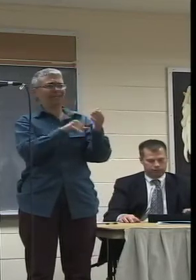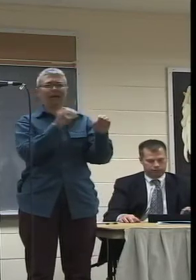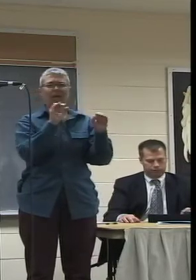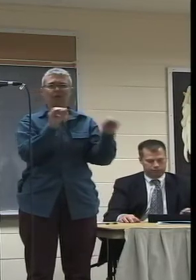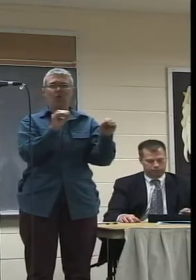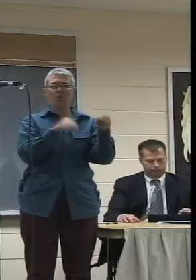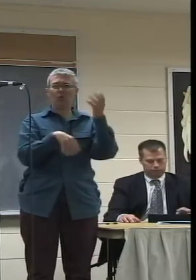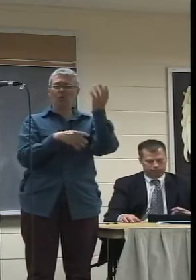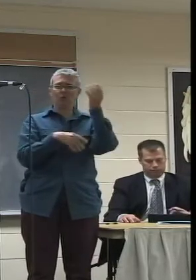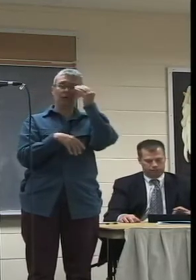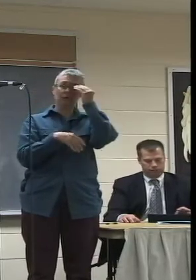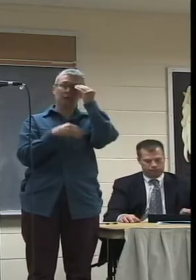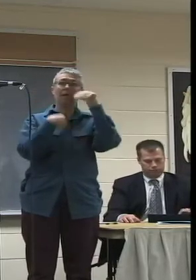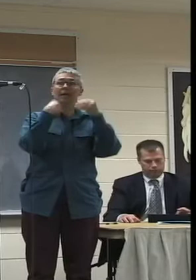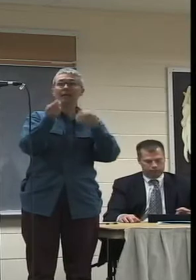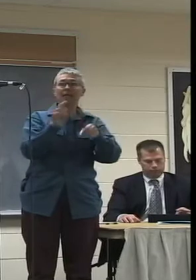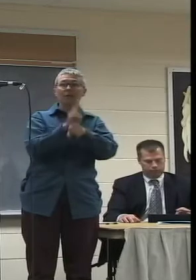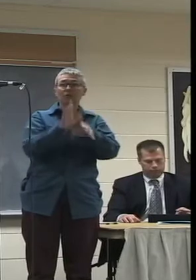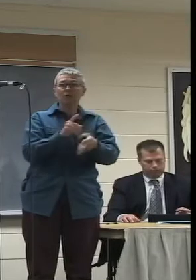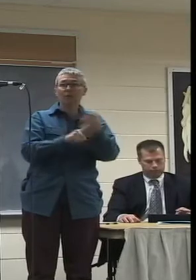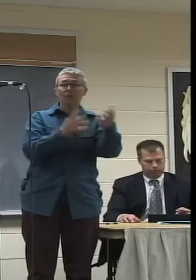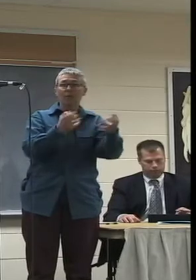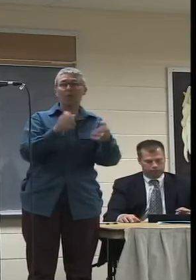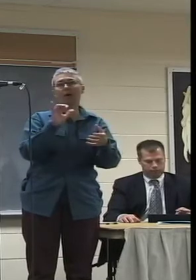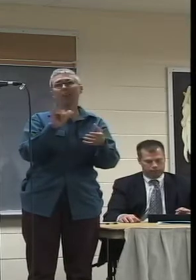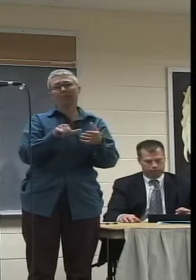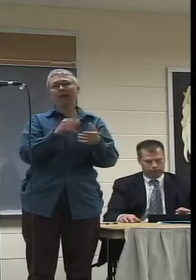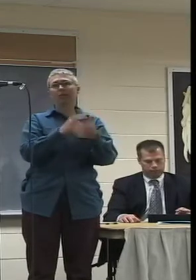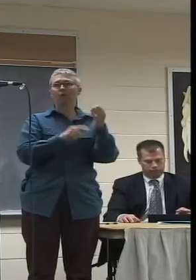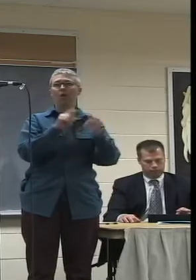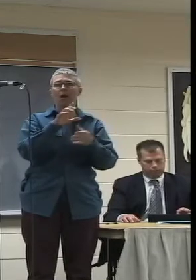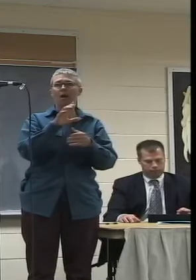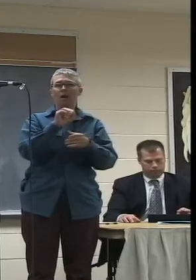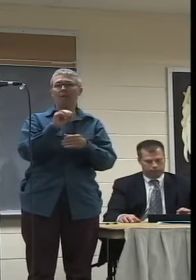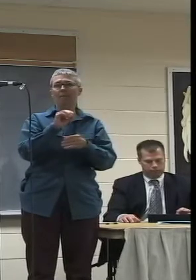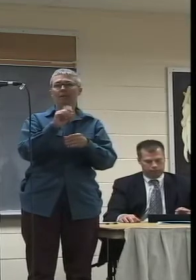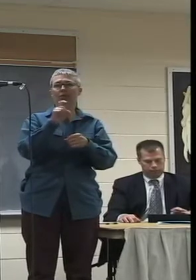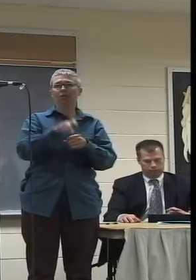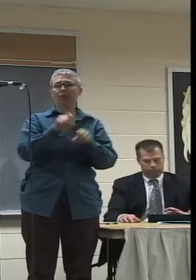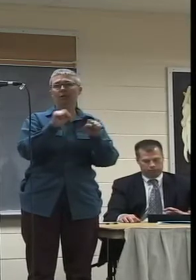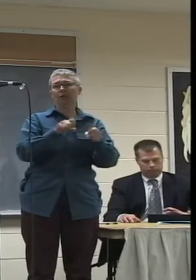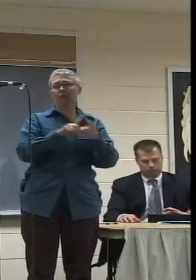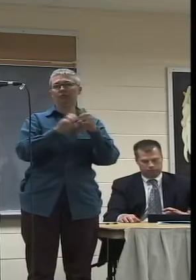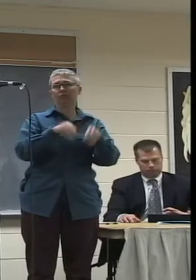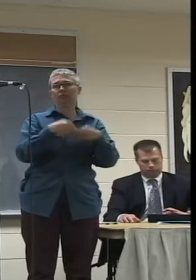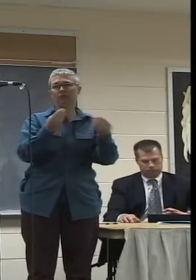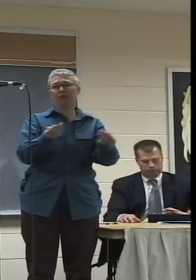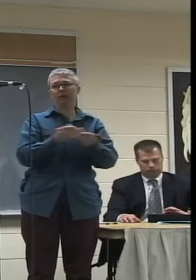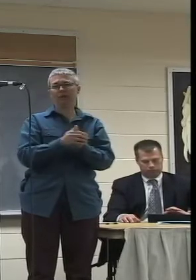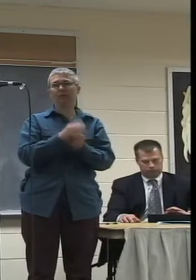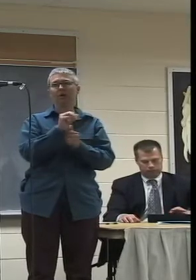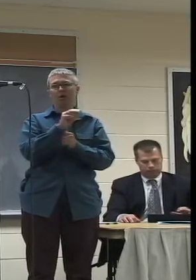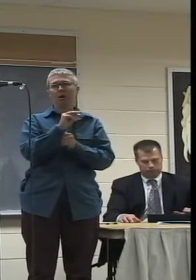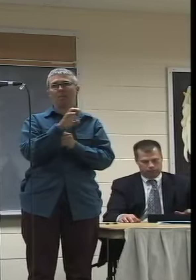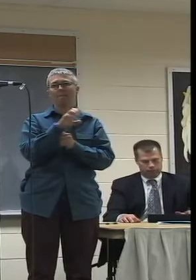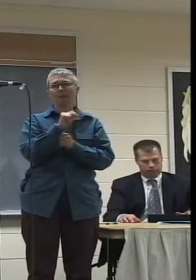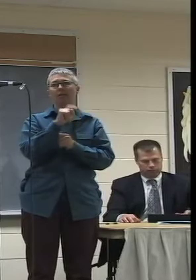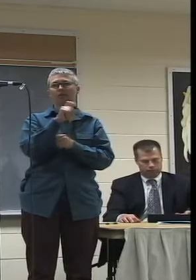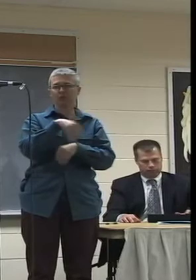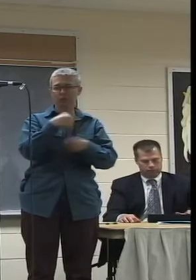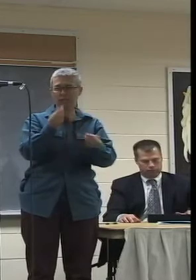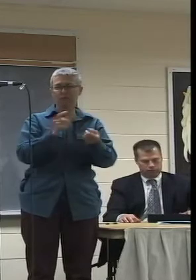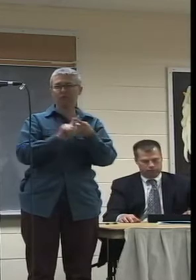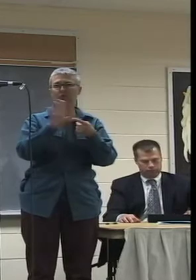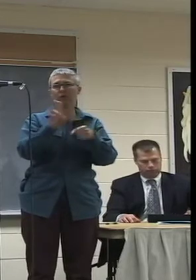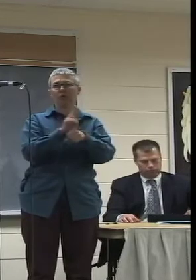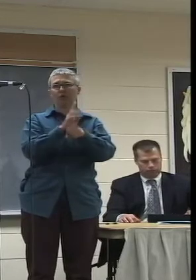Giving the consumer what they want is something that a company like Comcast should be able to provide, and it's something they should do. But